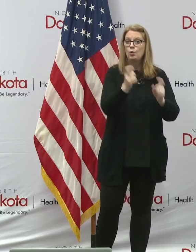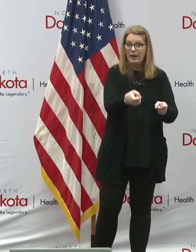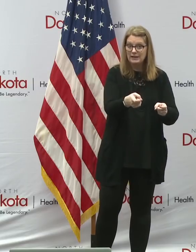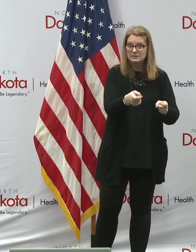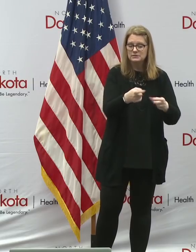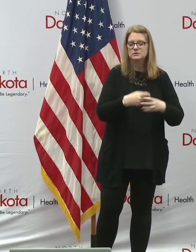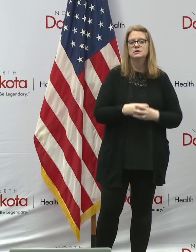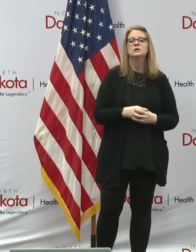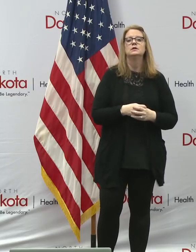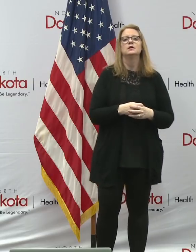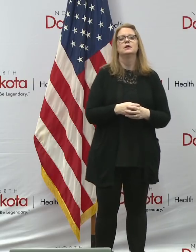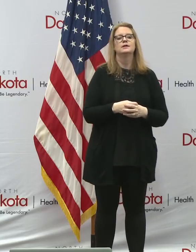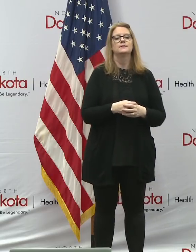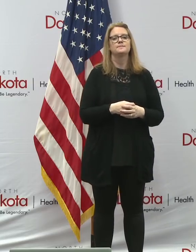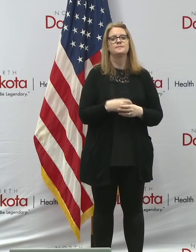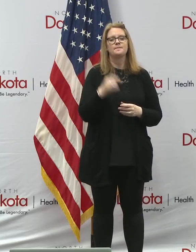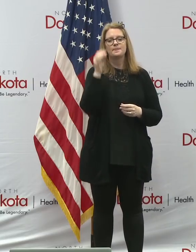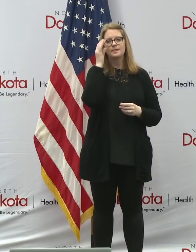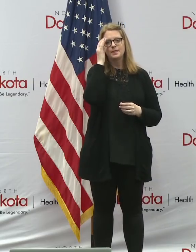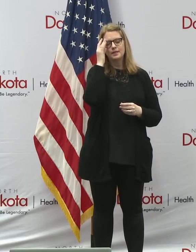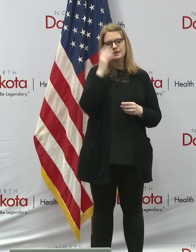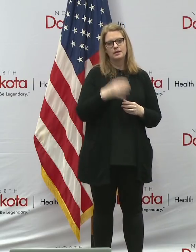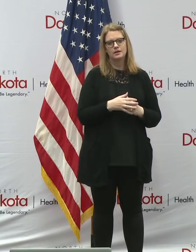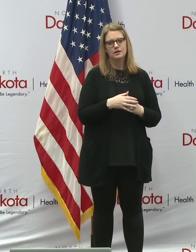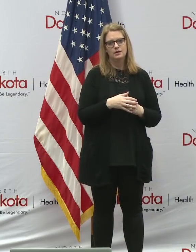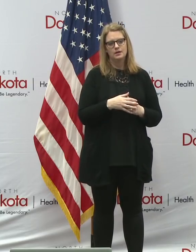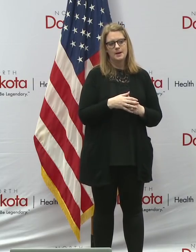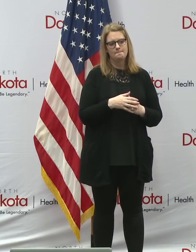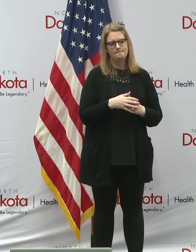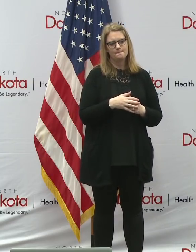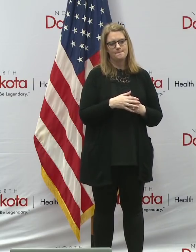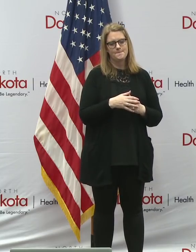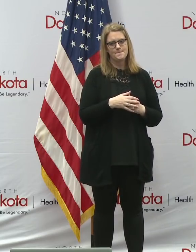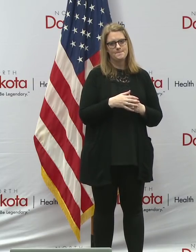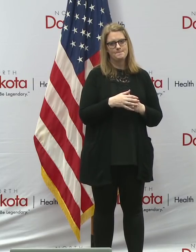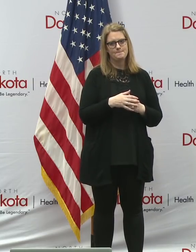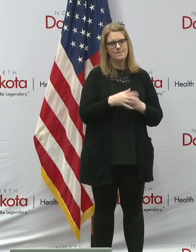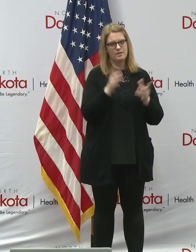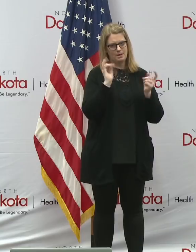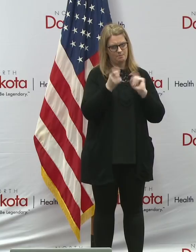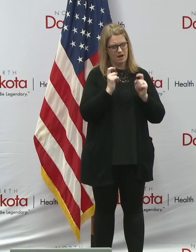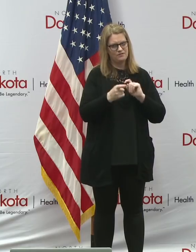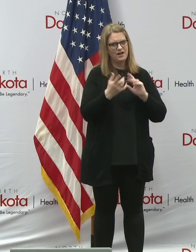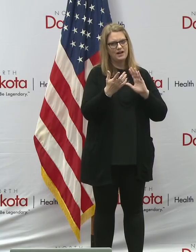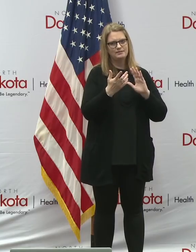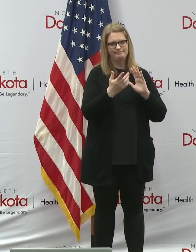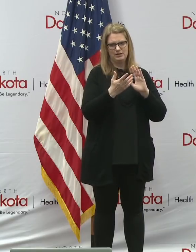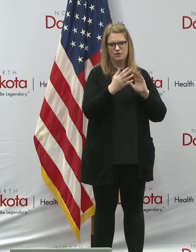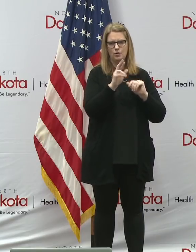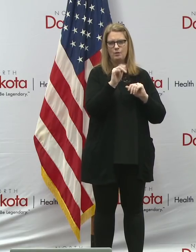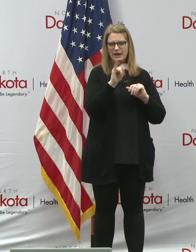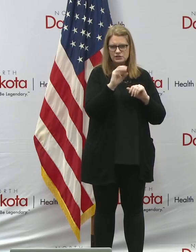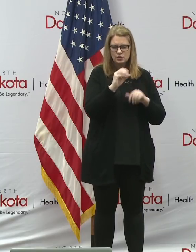so with that, uh, we know under this timeline, we said the, uh, modified operating practices take place, uh, March 30. Uh,